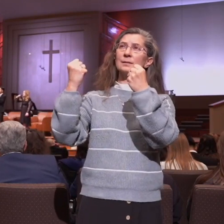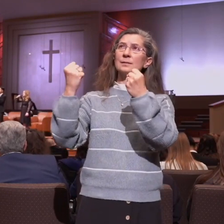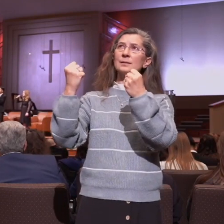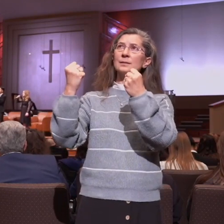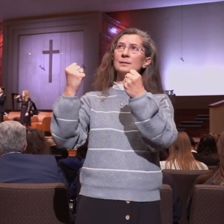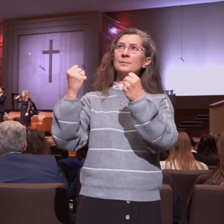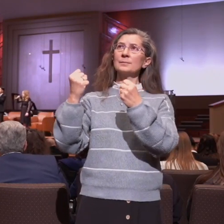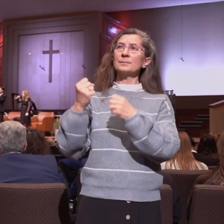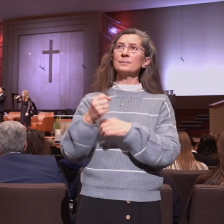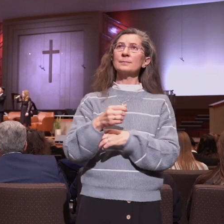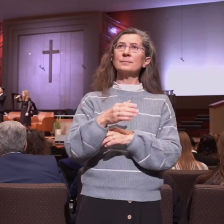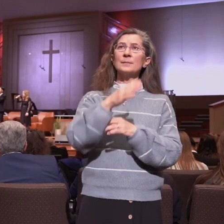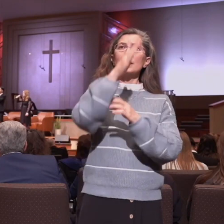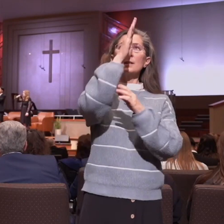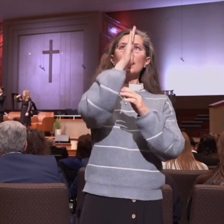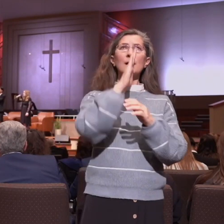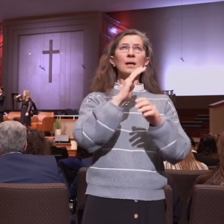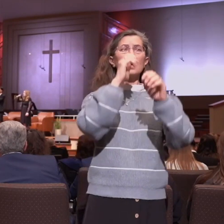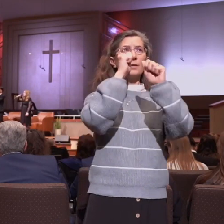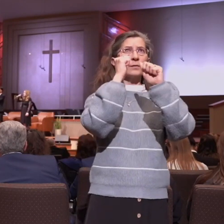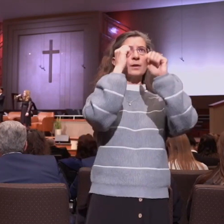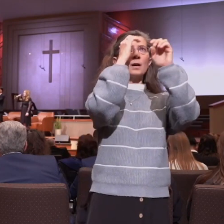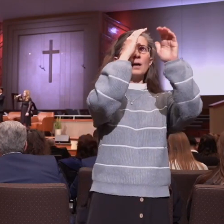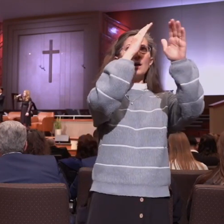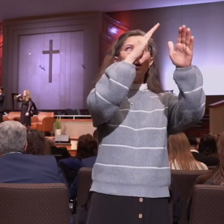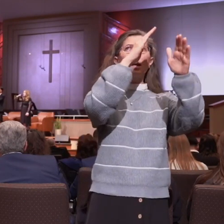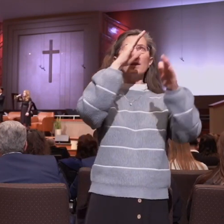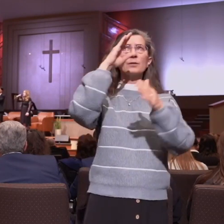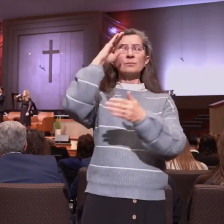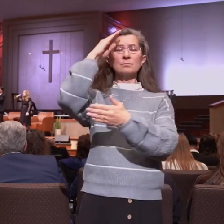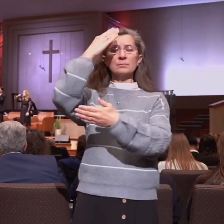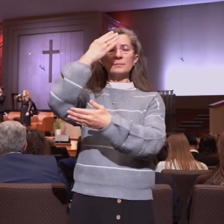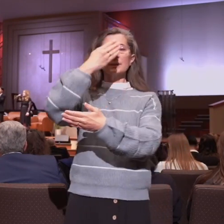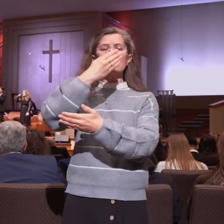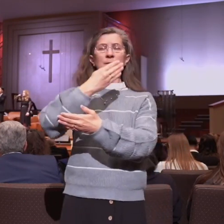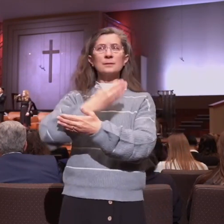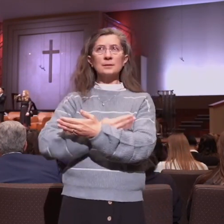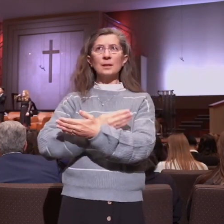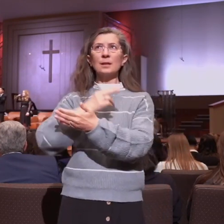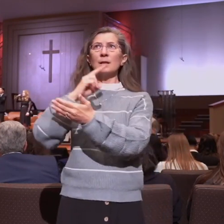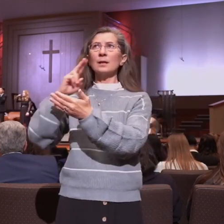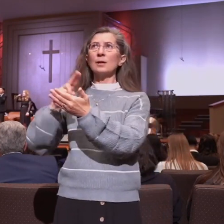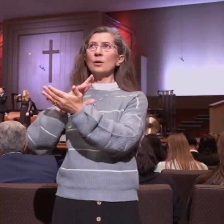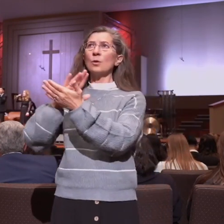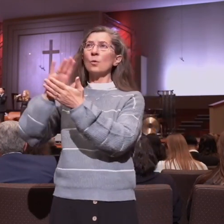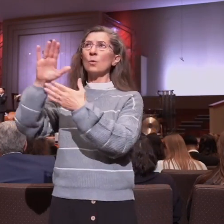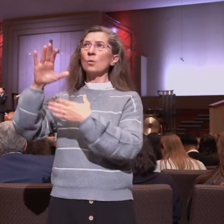God in three Persons,